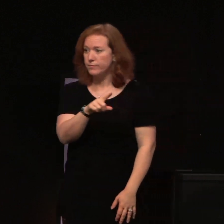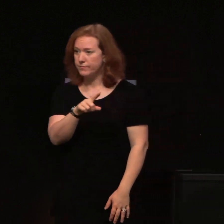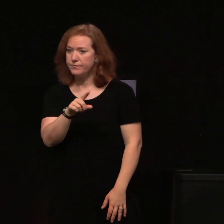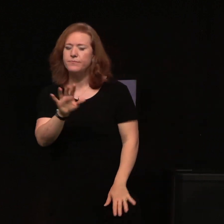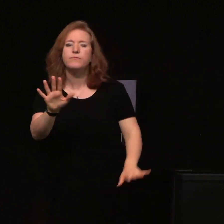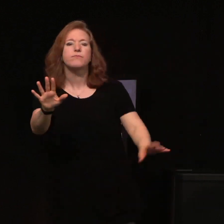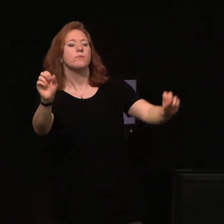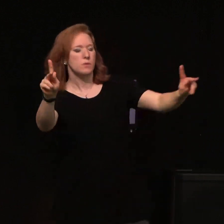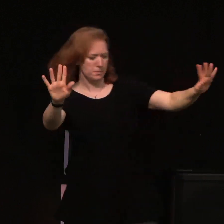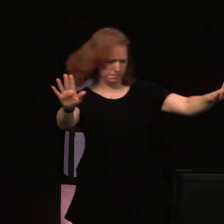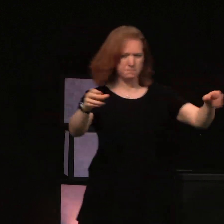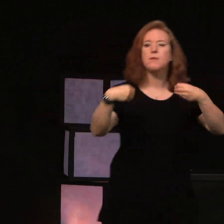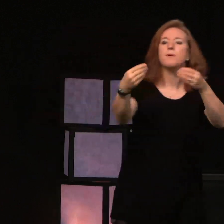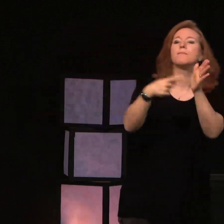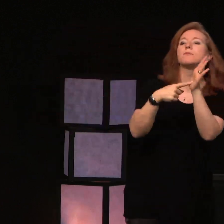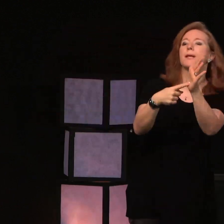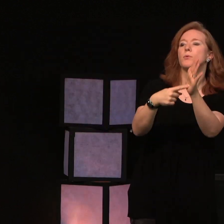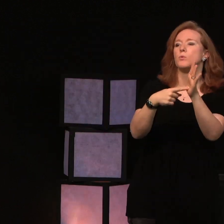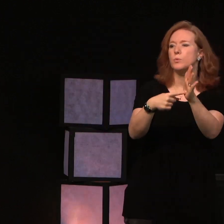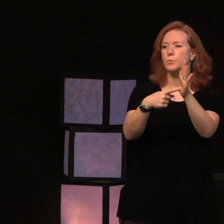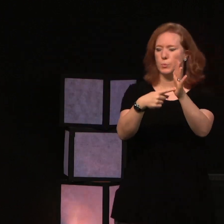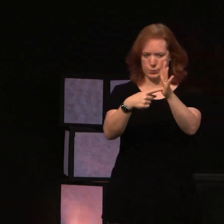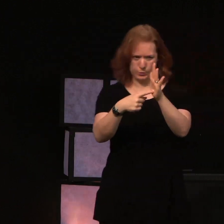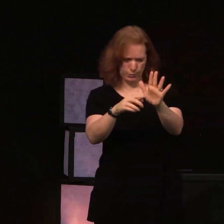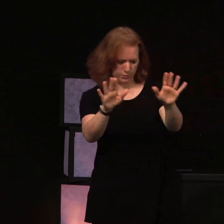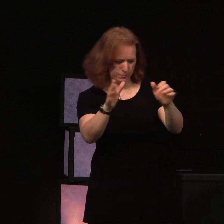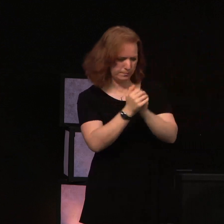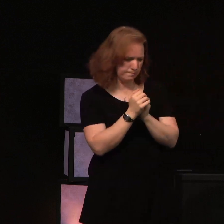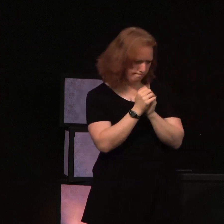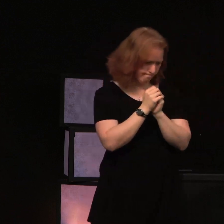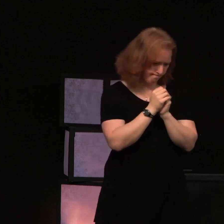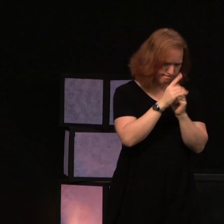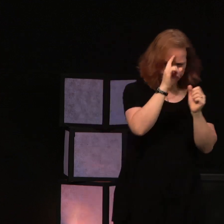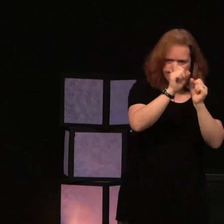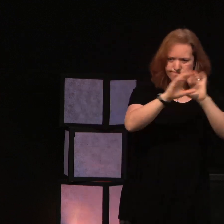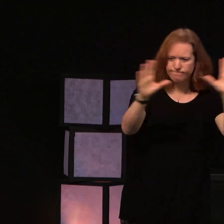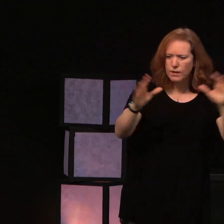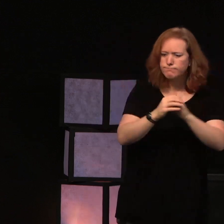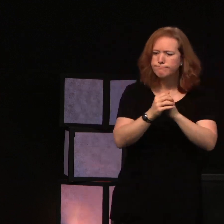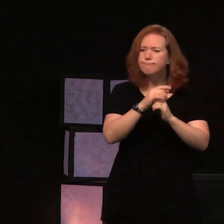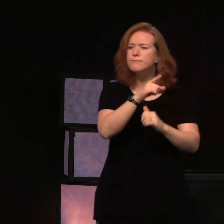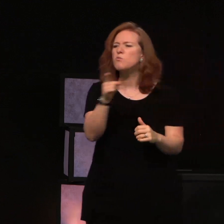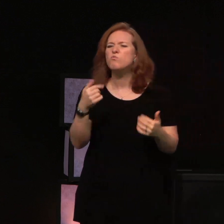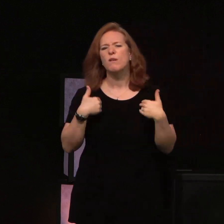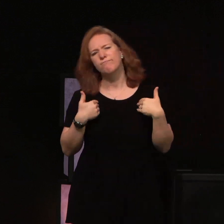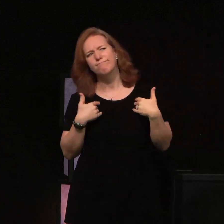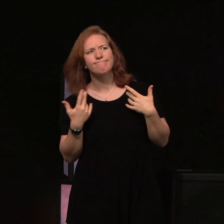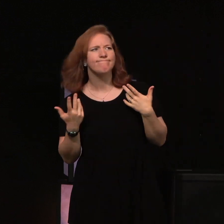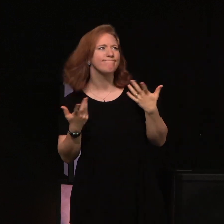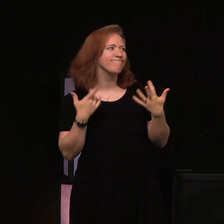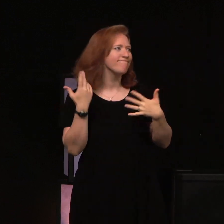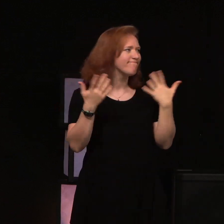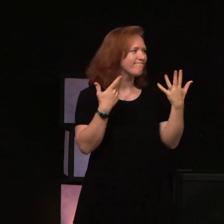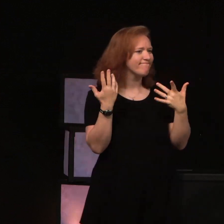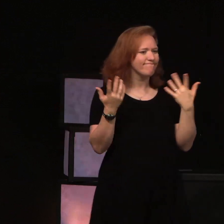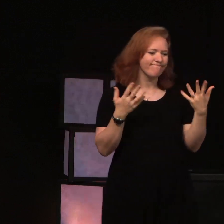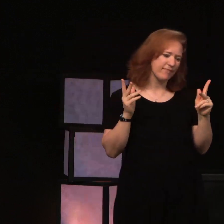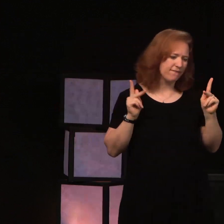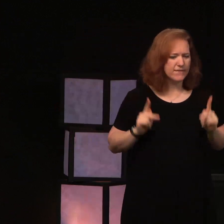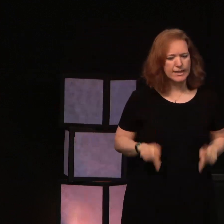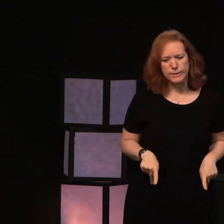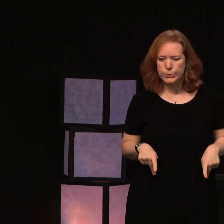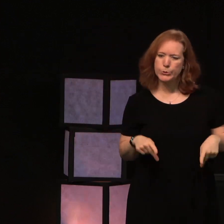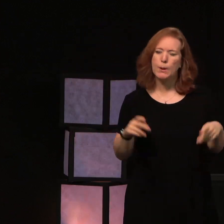All right, I'll give you an example. Let's say that you are having some kind of physical